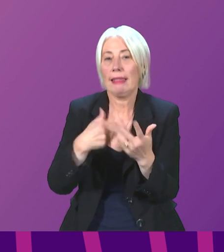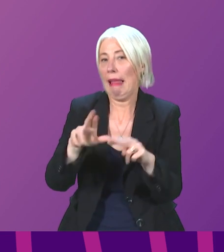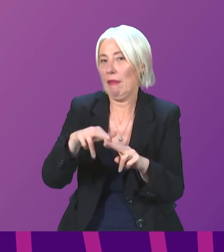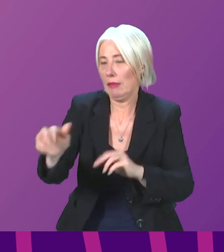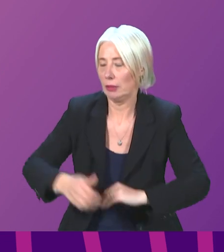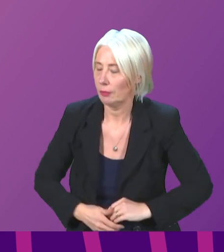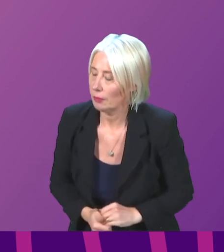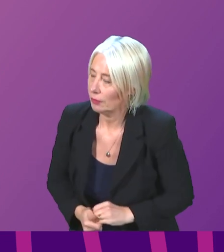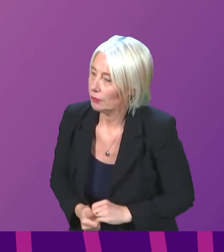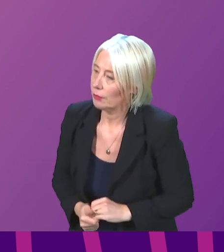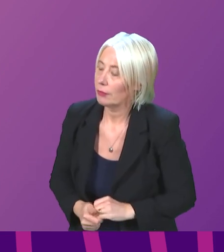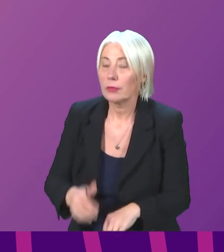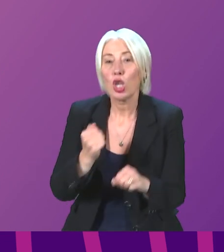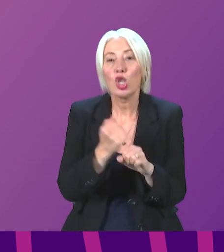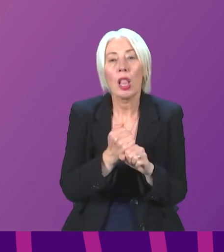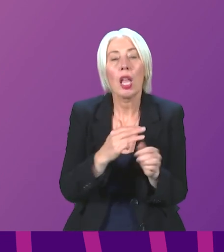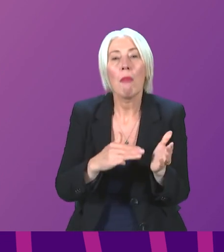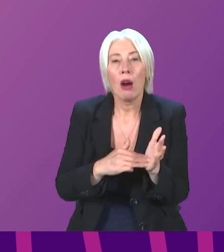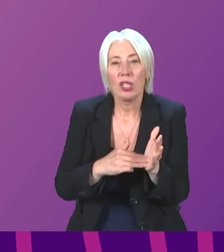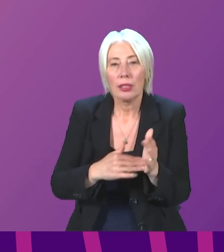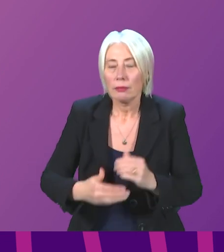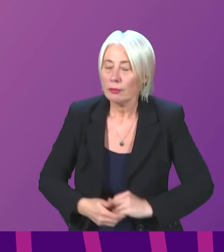Julian Martin to be followed by Alex Cole-Hamilton.